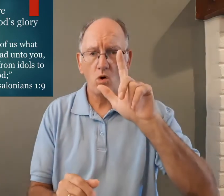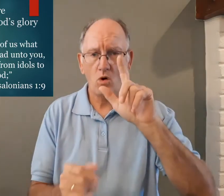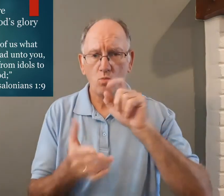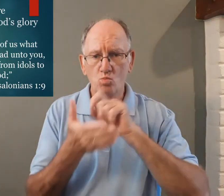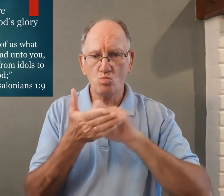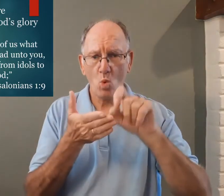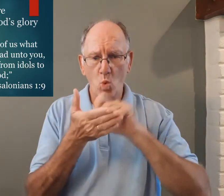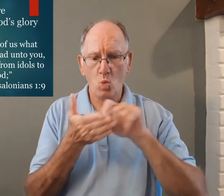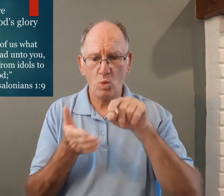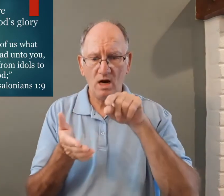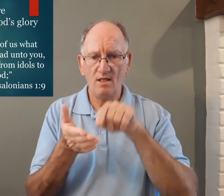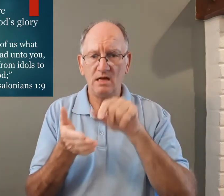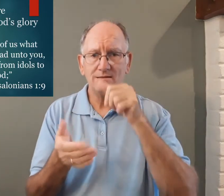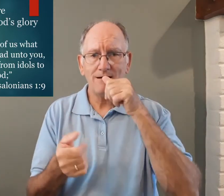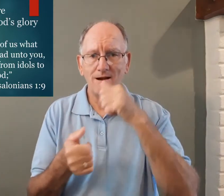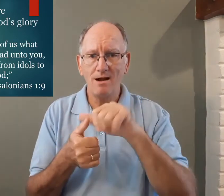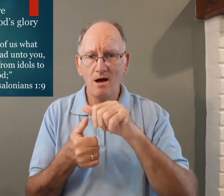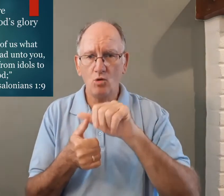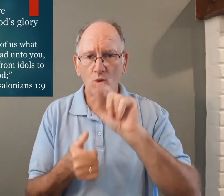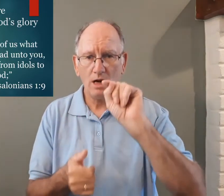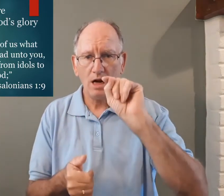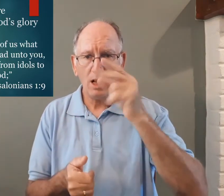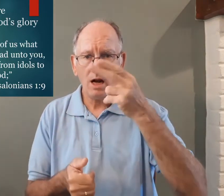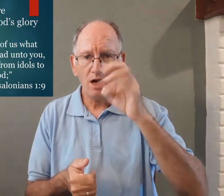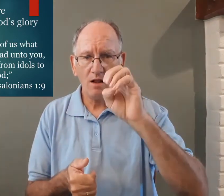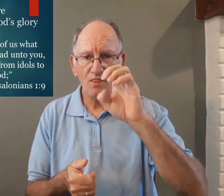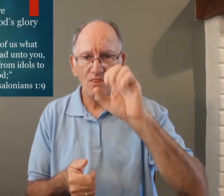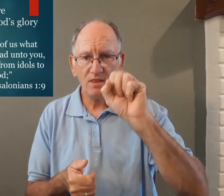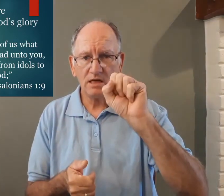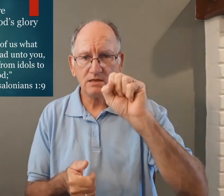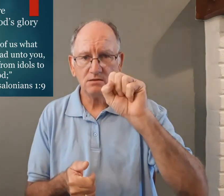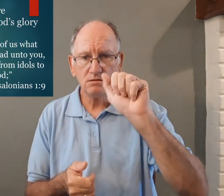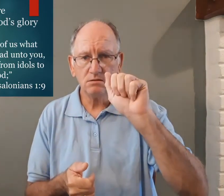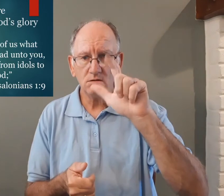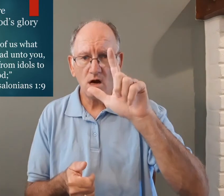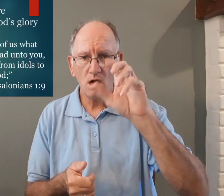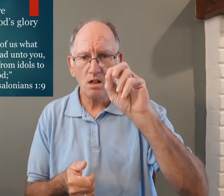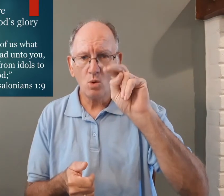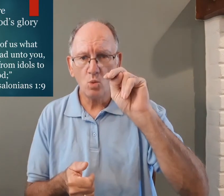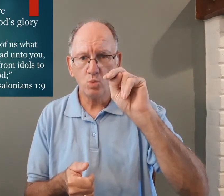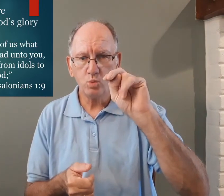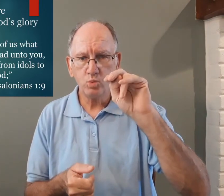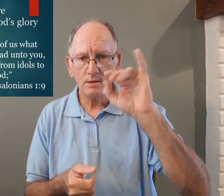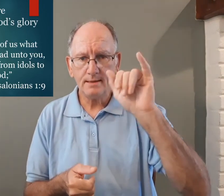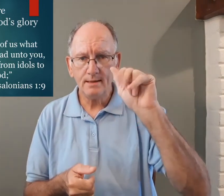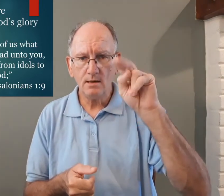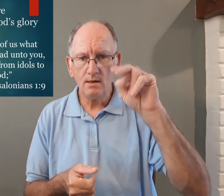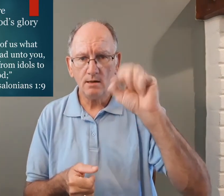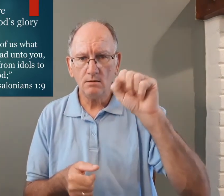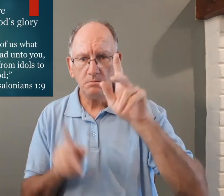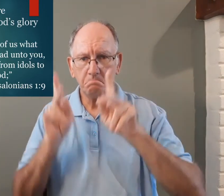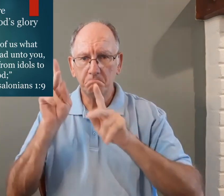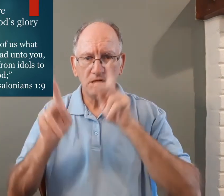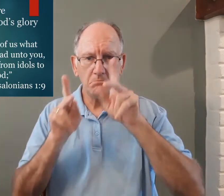so Paul wrote this letter to the Thessalonians